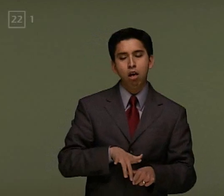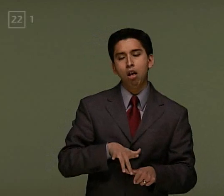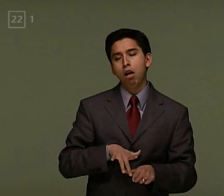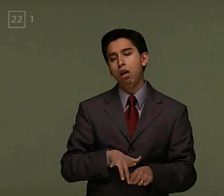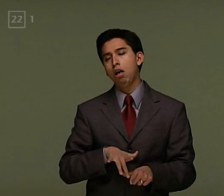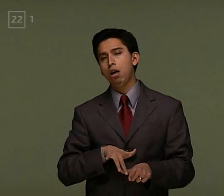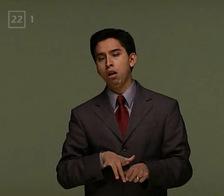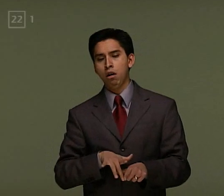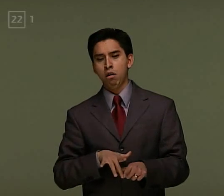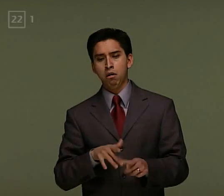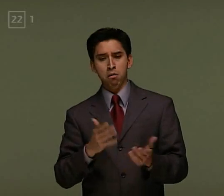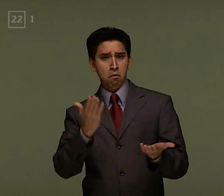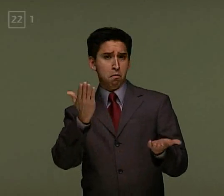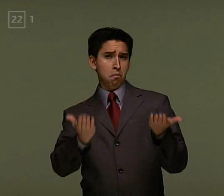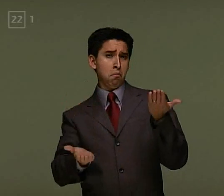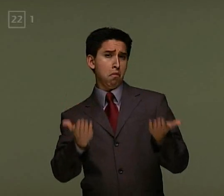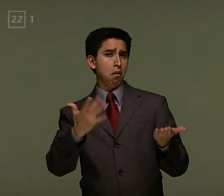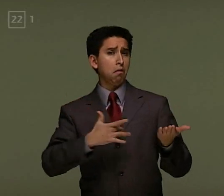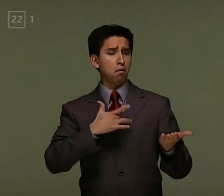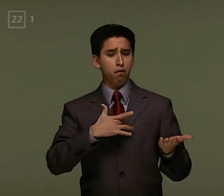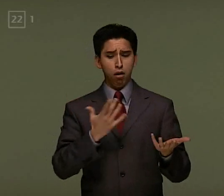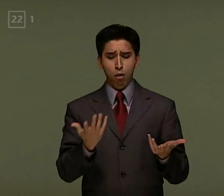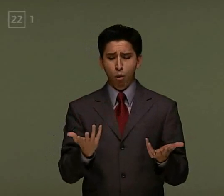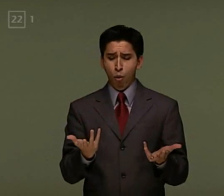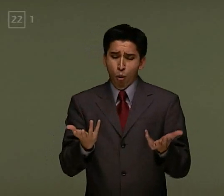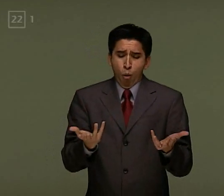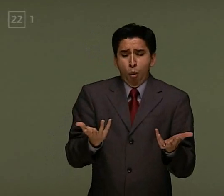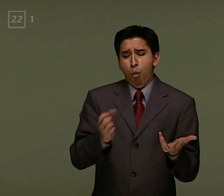Swag, eat that wa-tau suit. Damn, son. Where'd you find this?